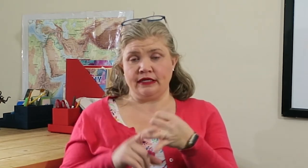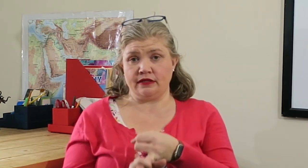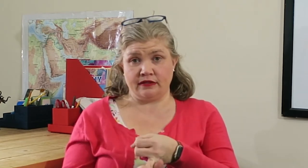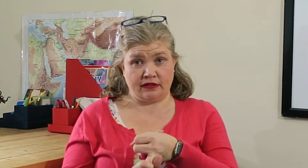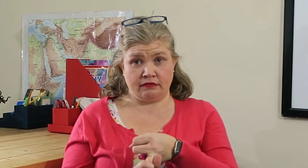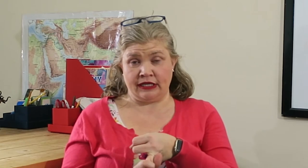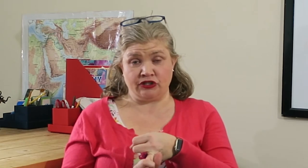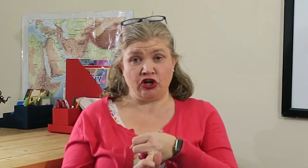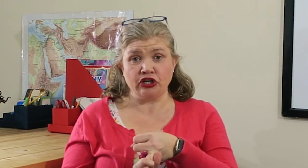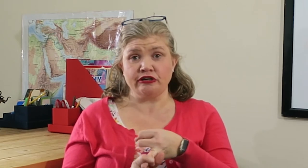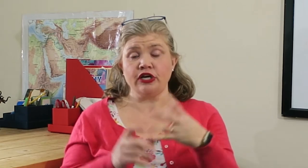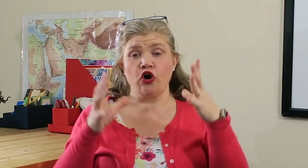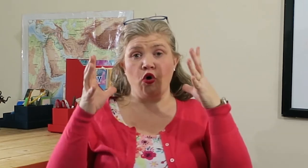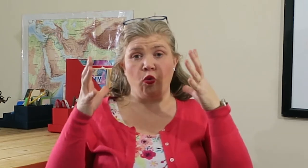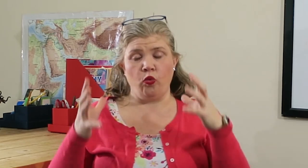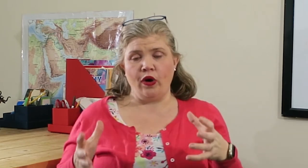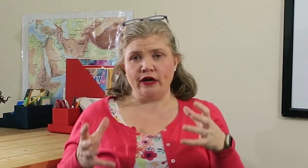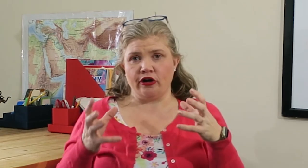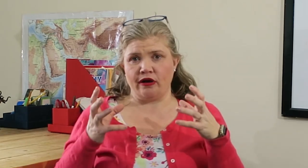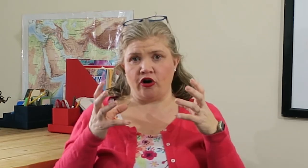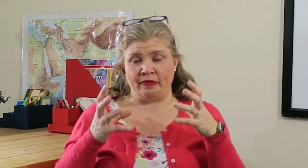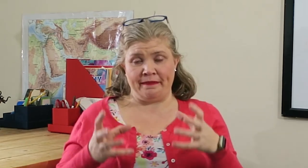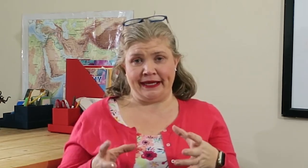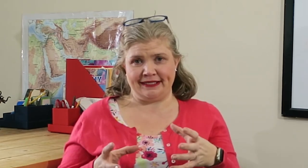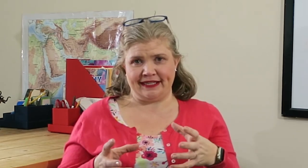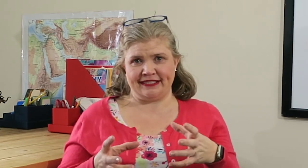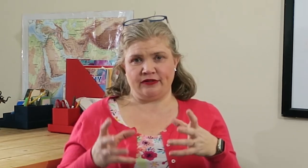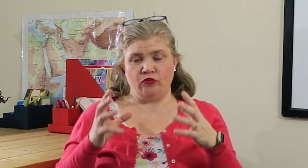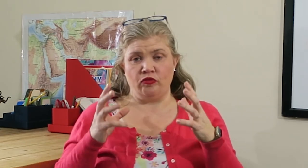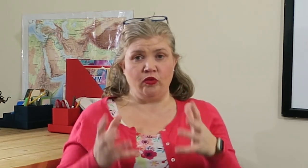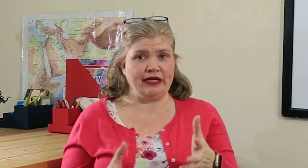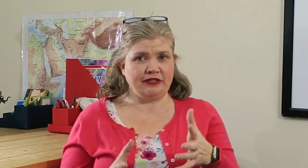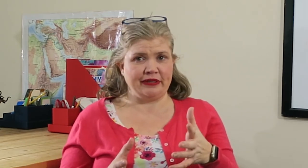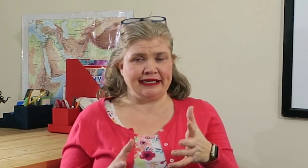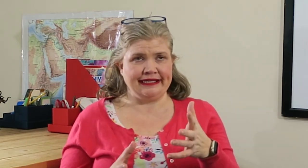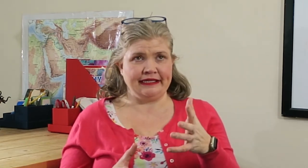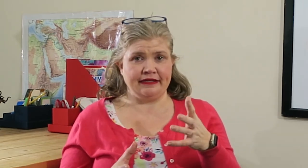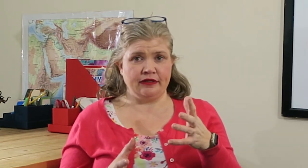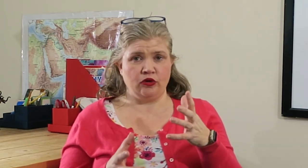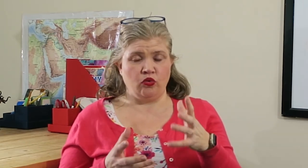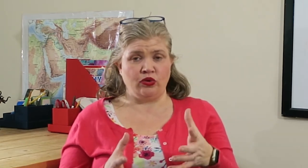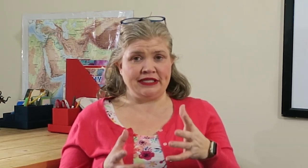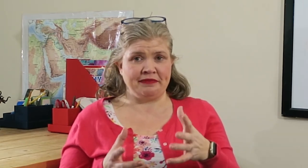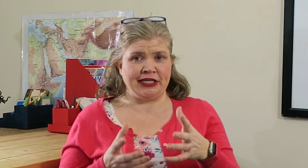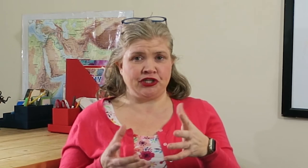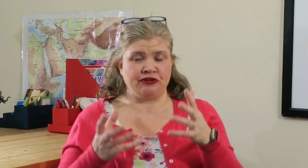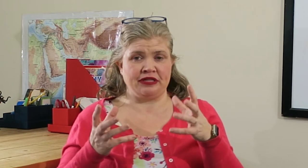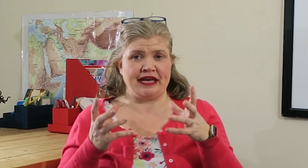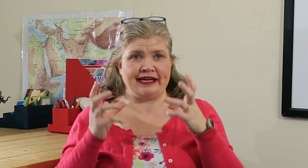things are hard, what are my basics? What do I want to make sure that